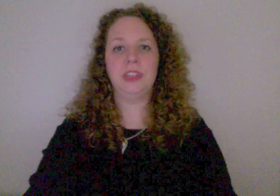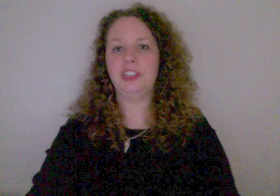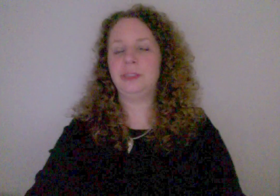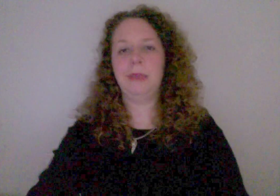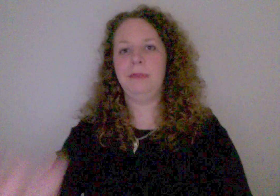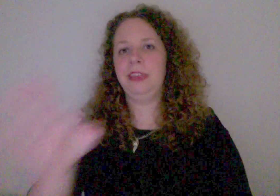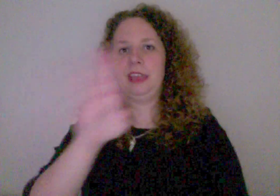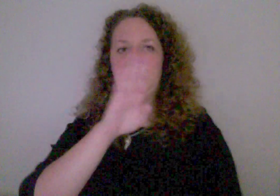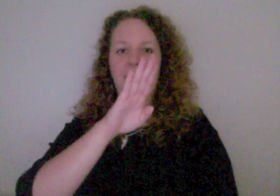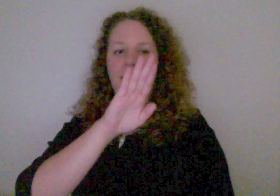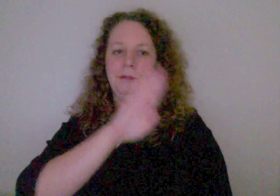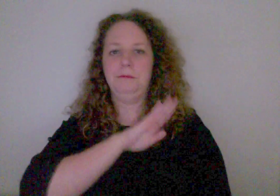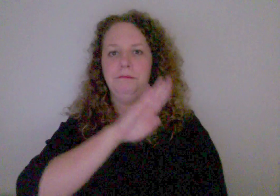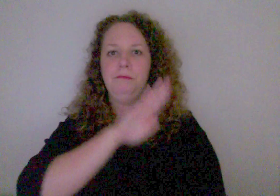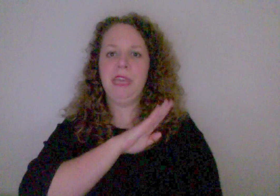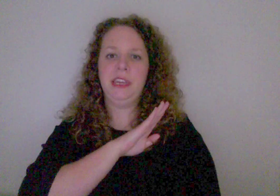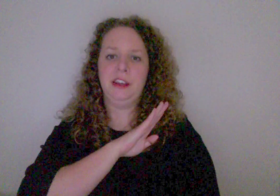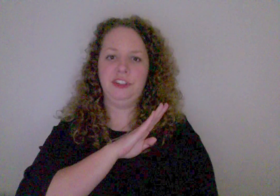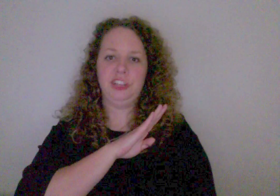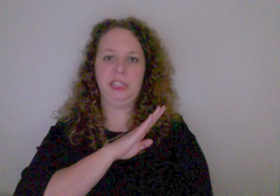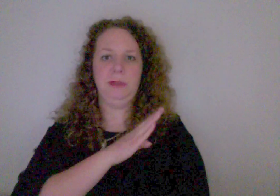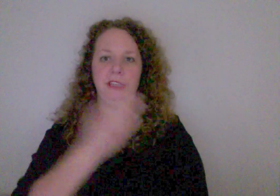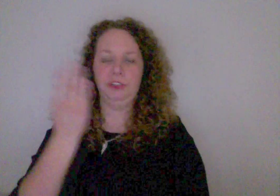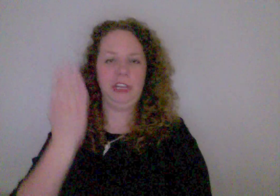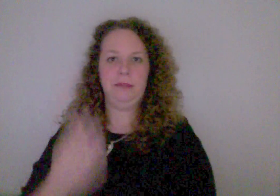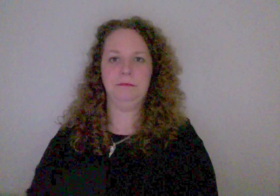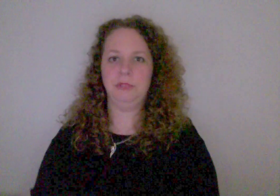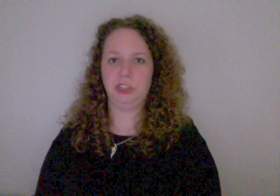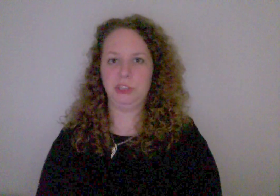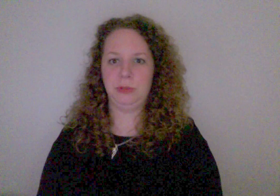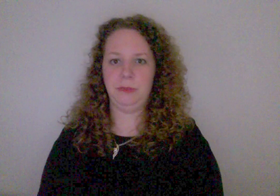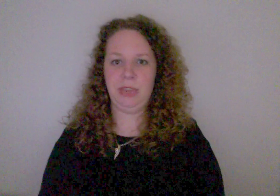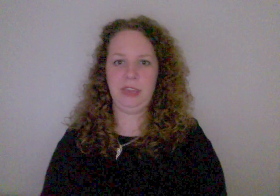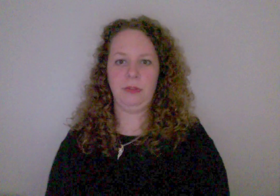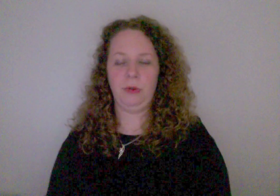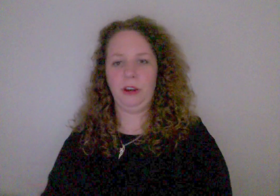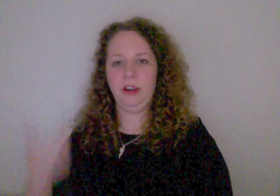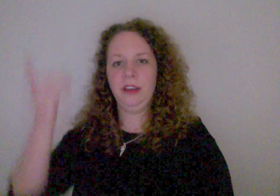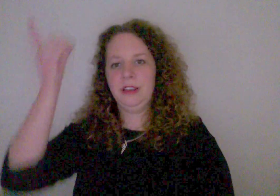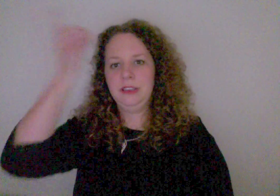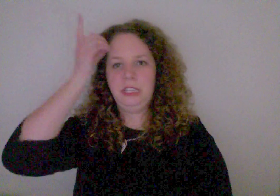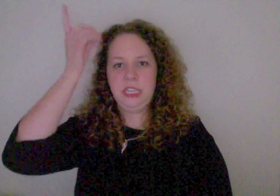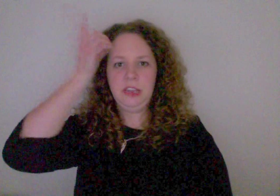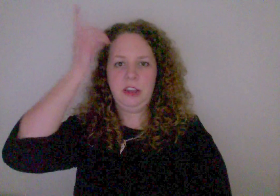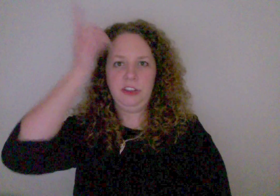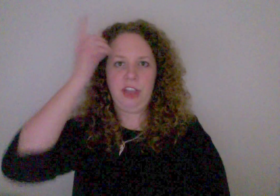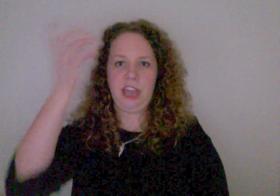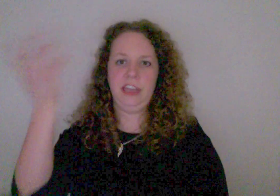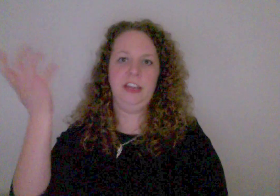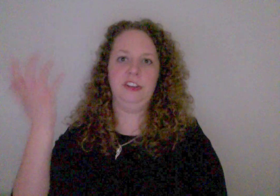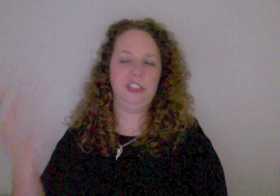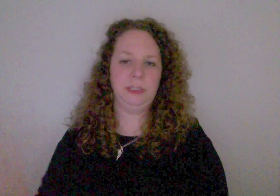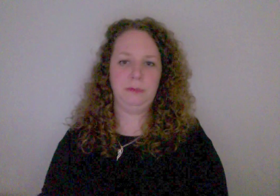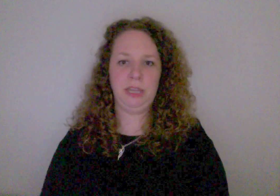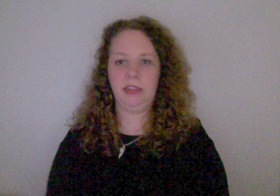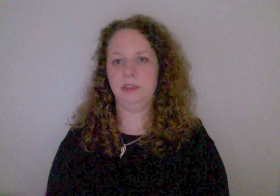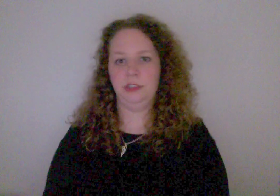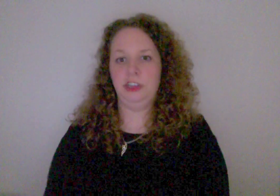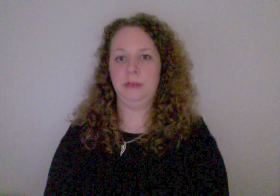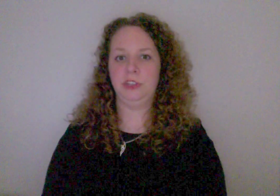that just may be like B on your chest because your name starts with a B or D on your head here just because your name starts